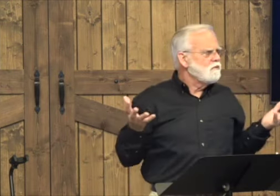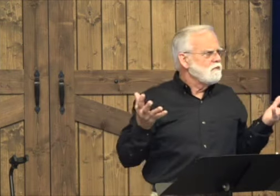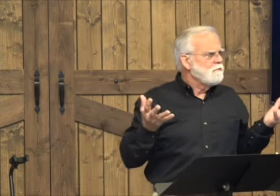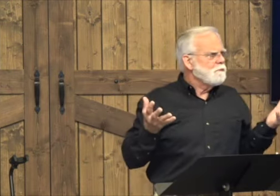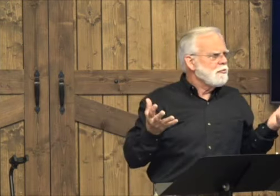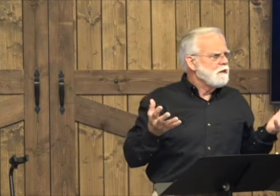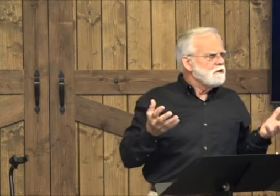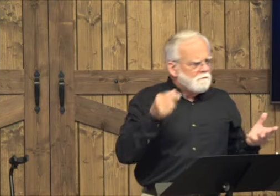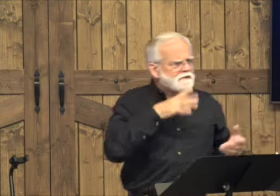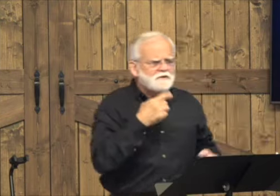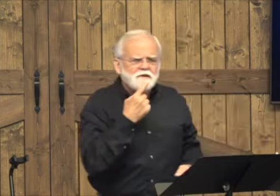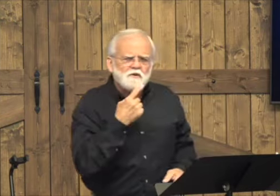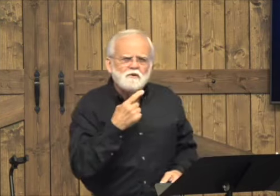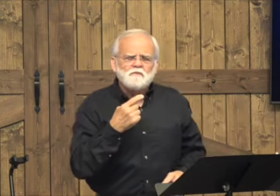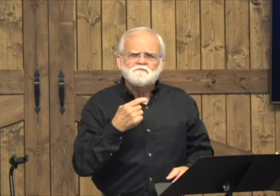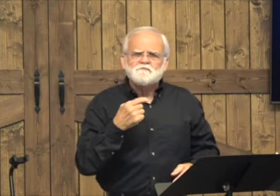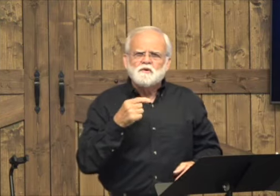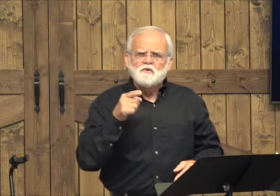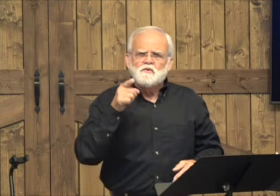And then he said, you just need to speak the word.